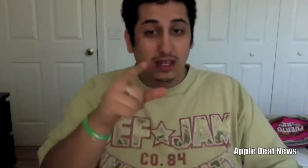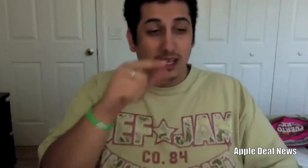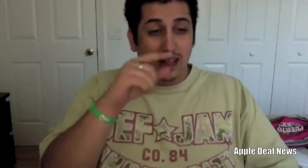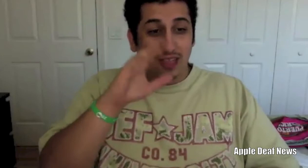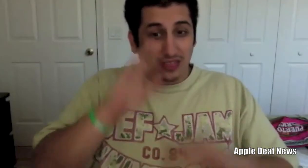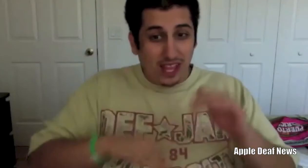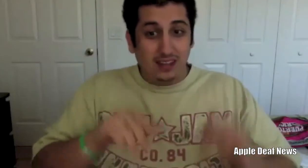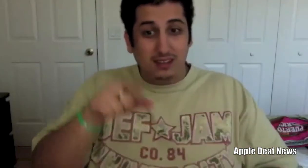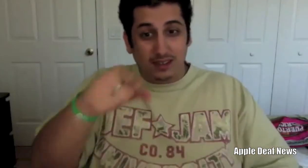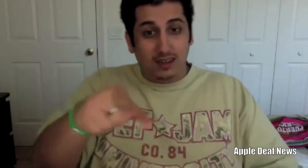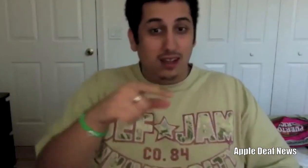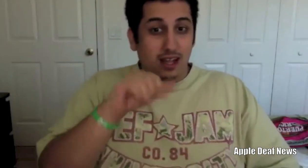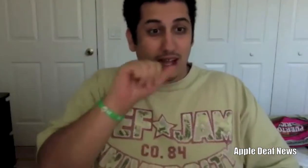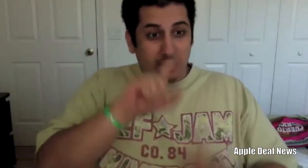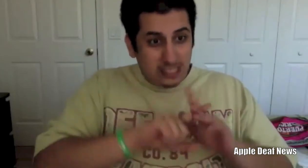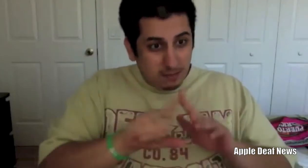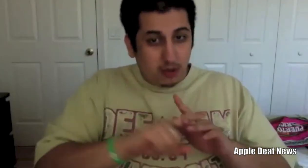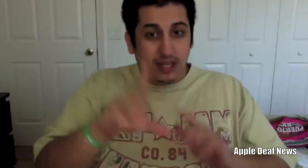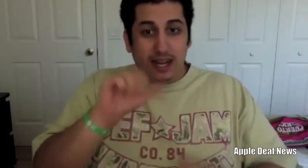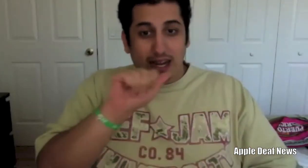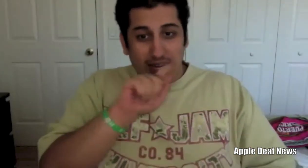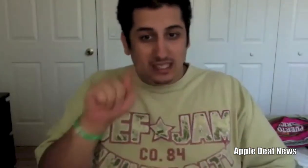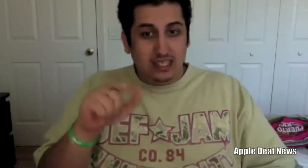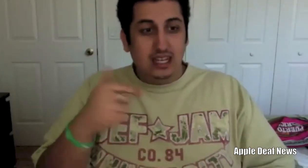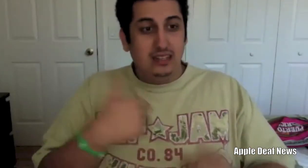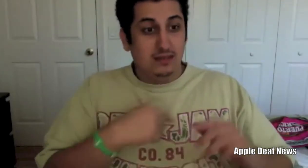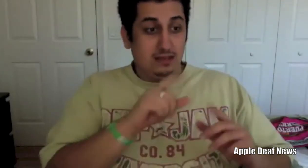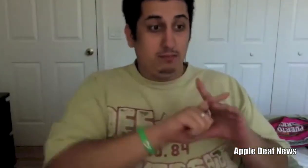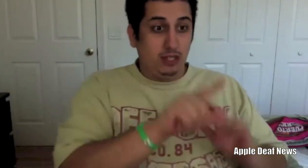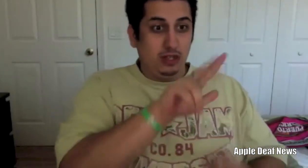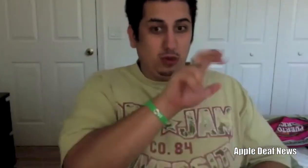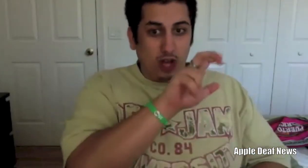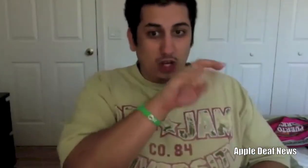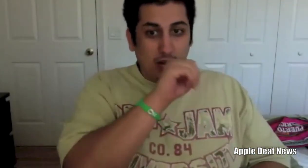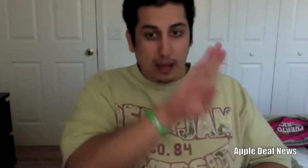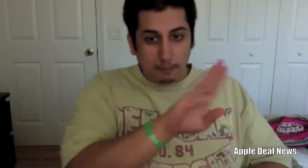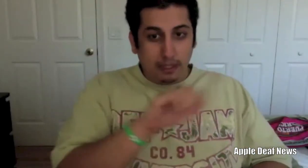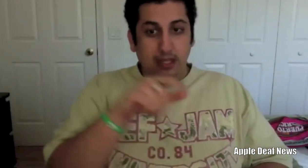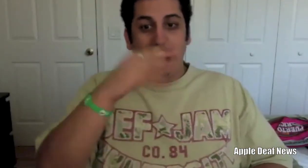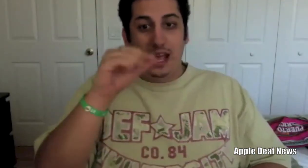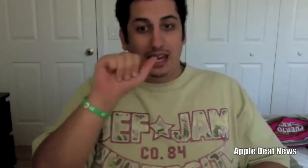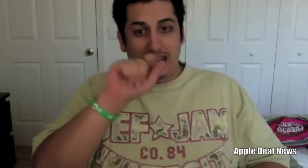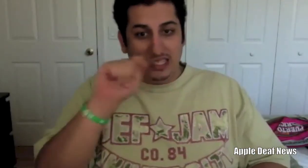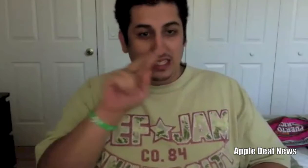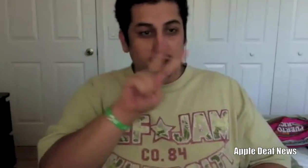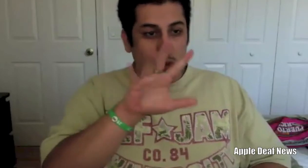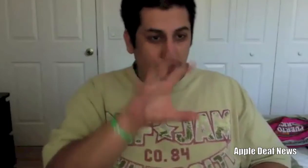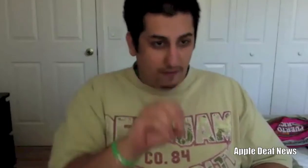Then, Spring and Spring, and Spring $30